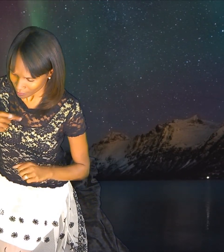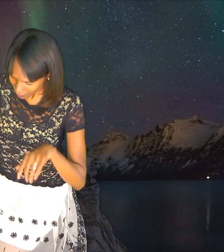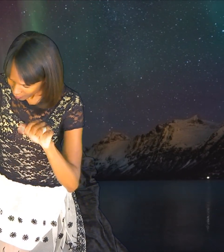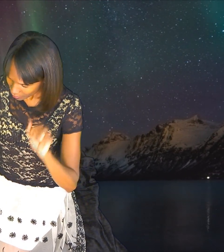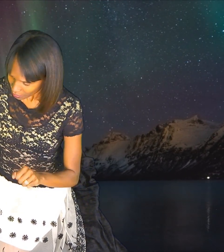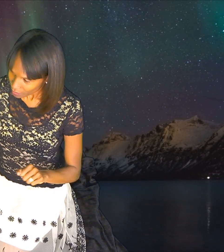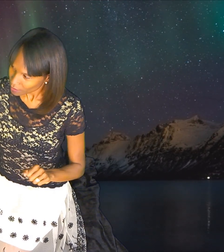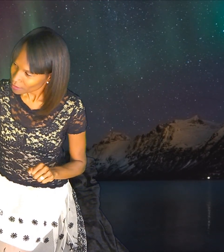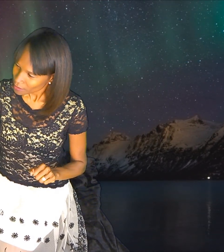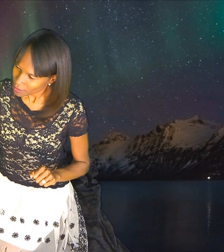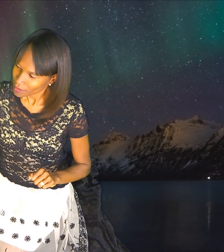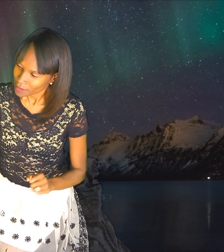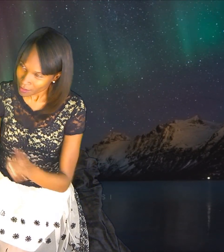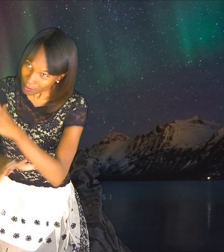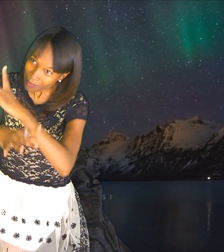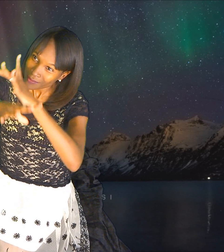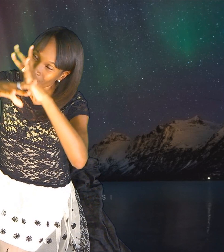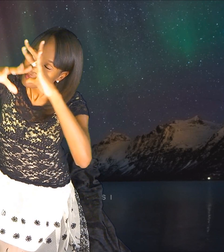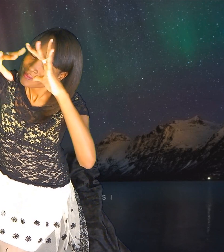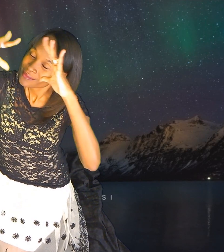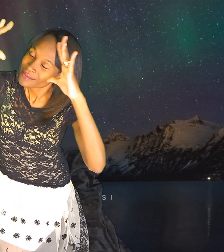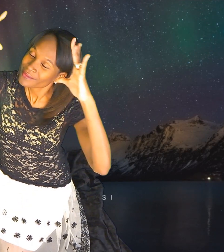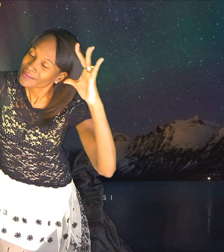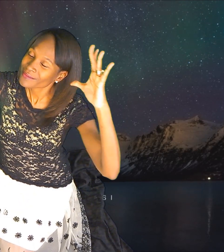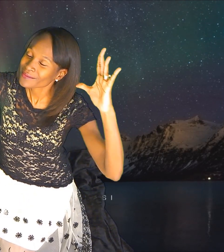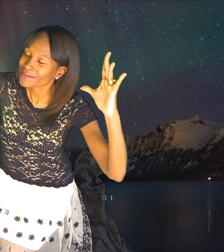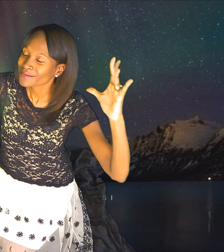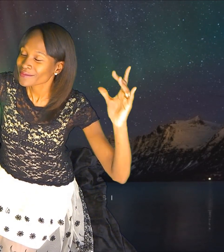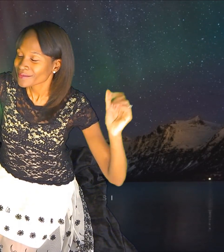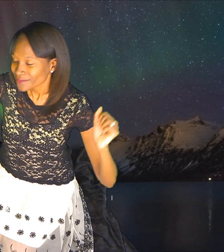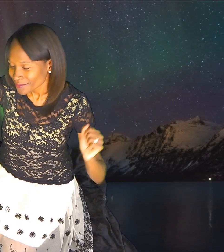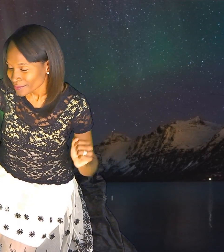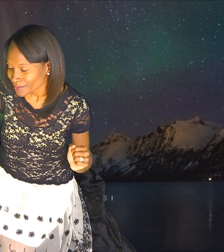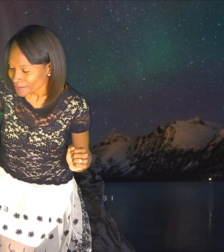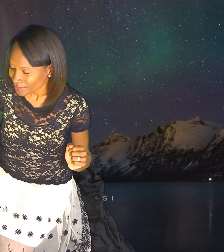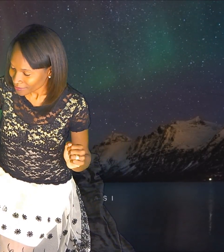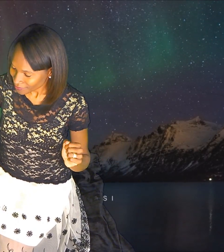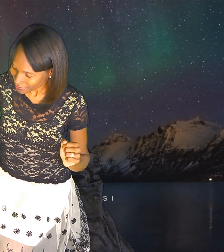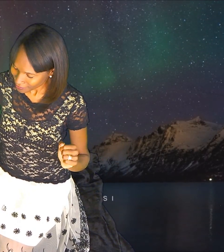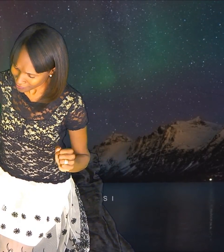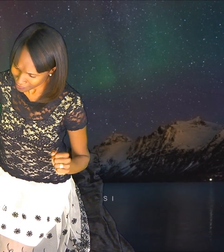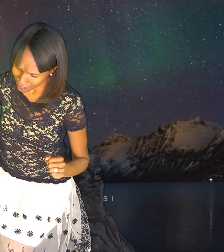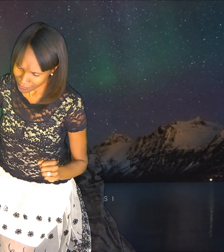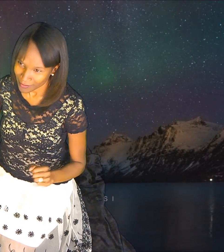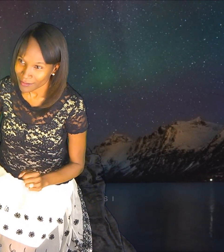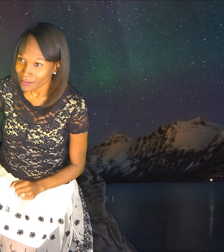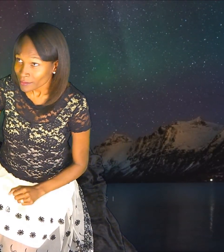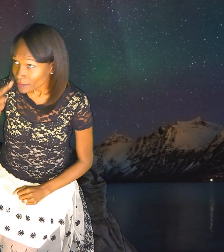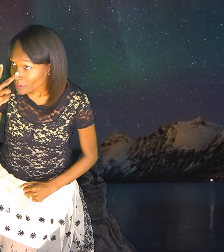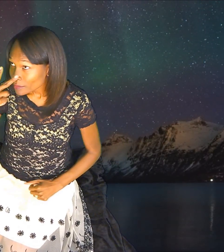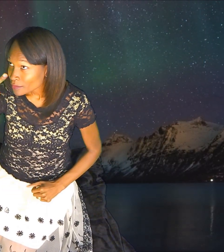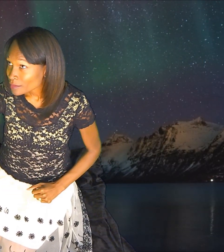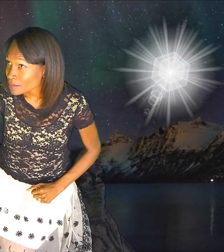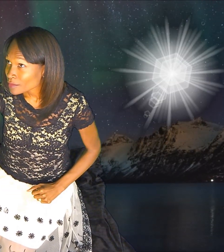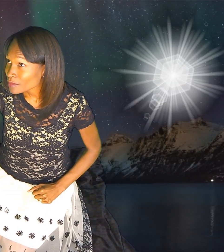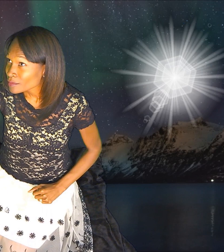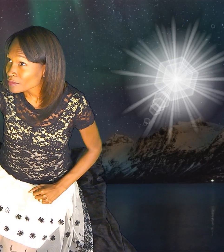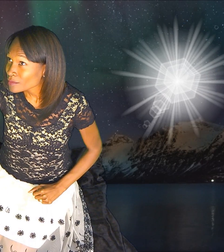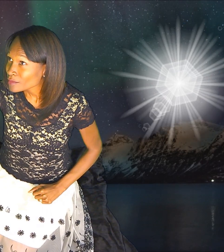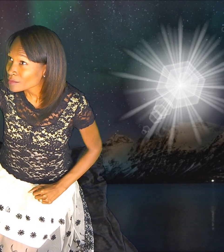only imagine, yeah, what my eyes will see When